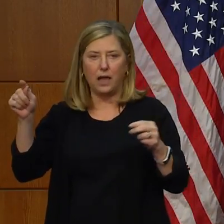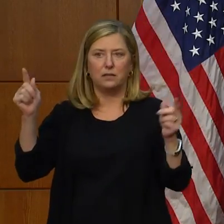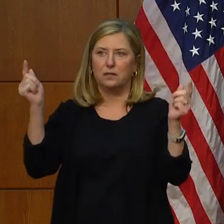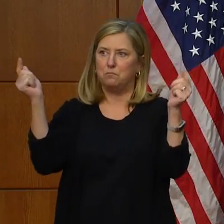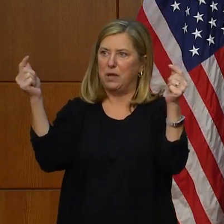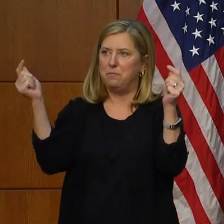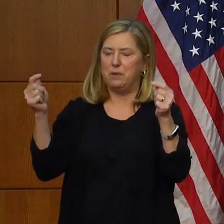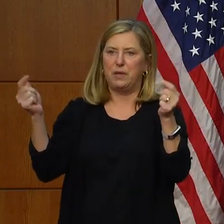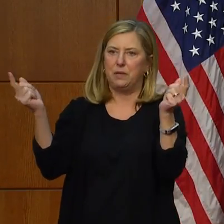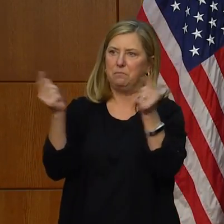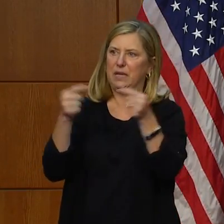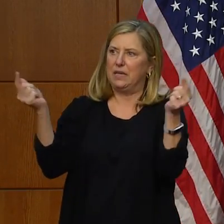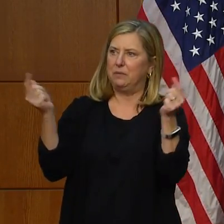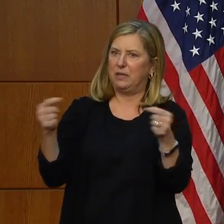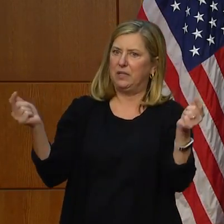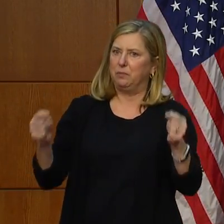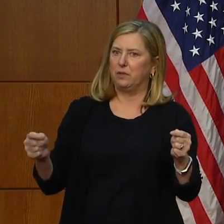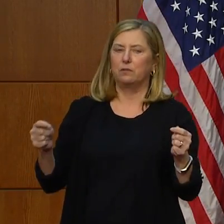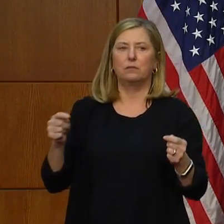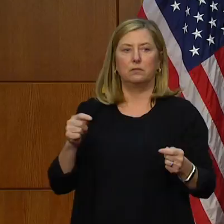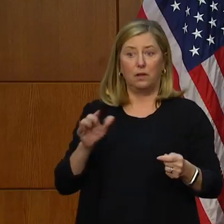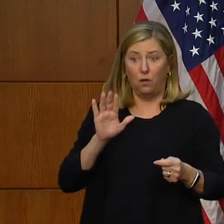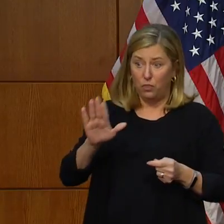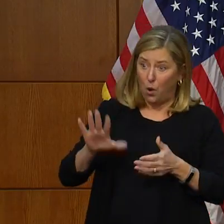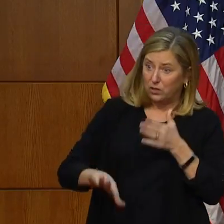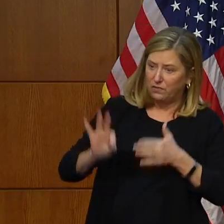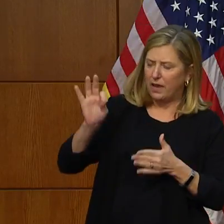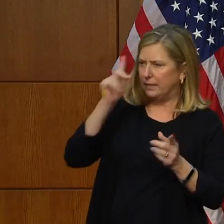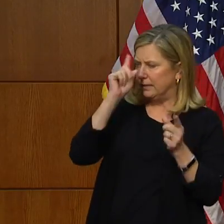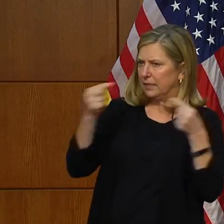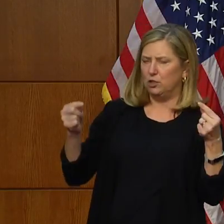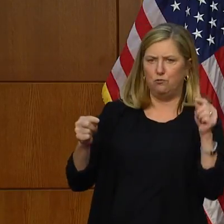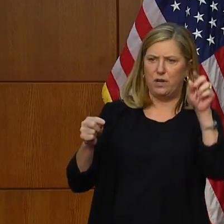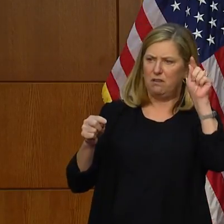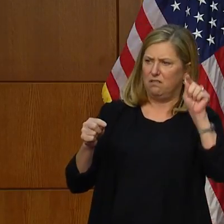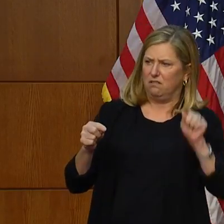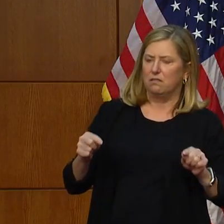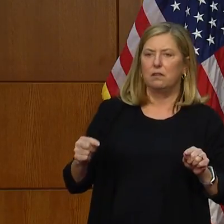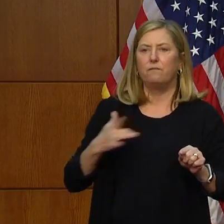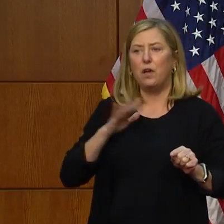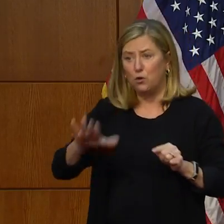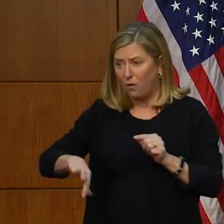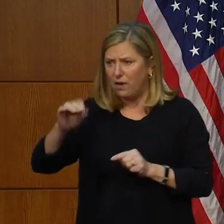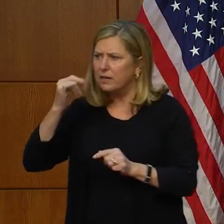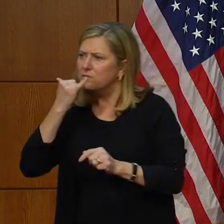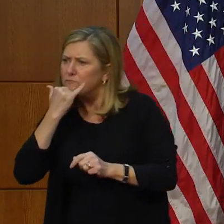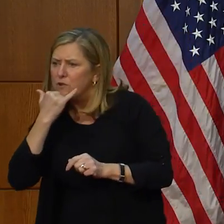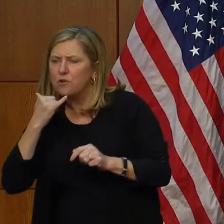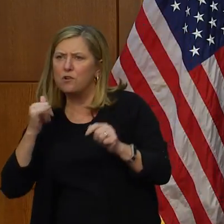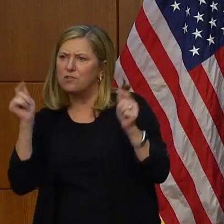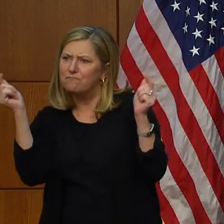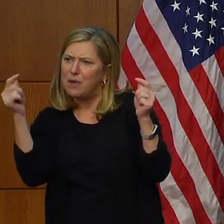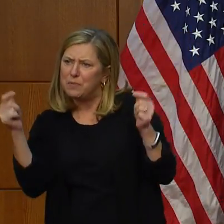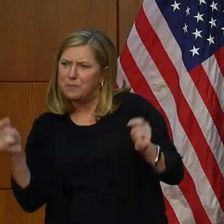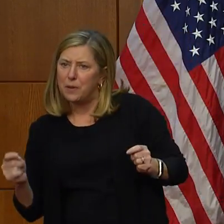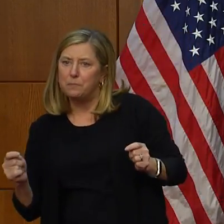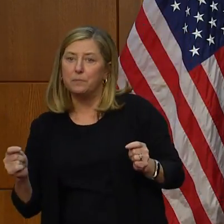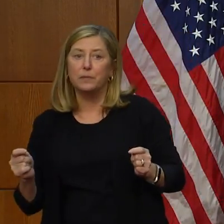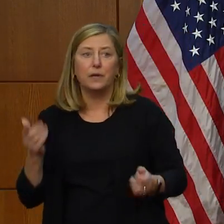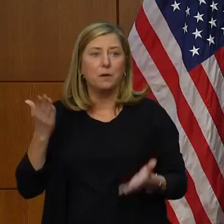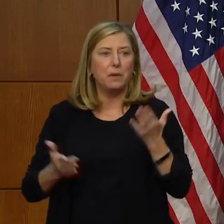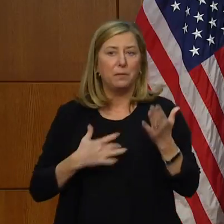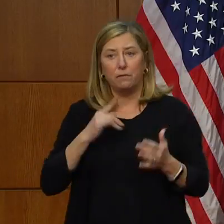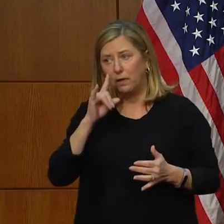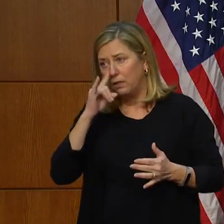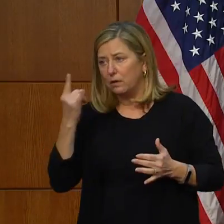why they had concerns with 06 findings, why they did not think those were accurate, and while that may be mundane and very detailed